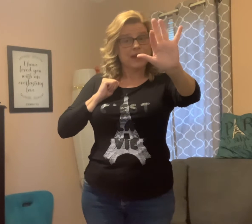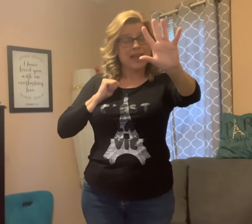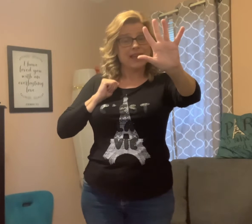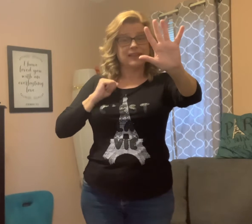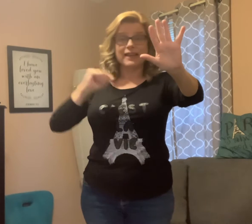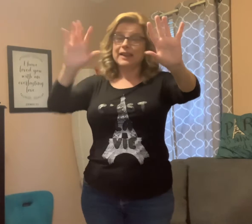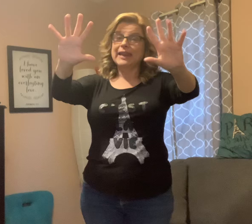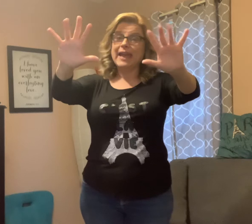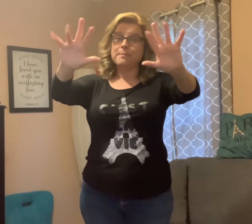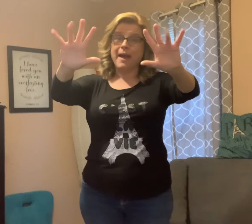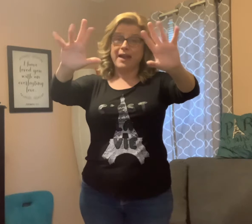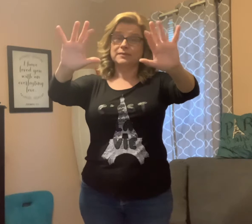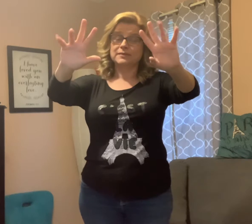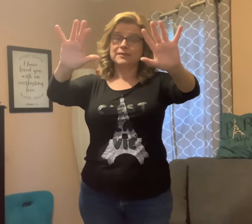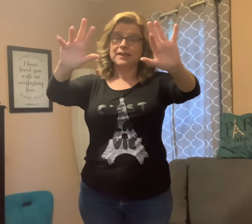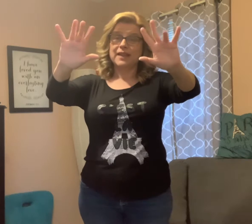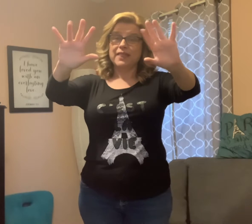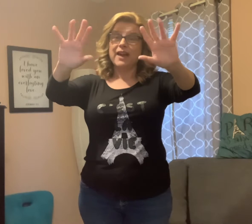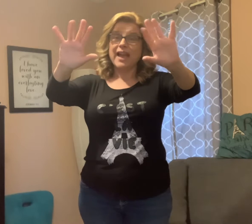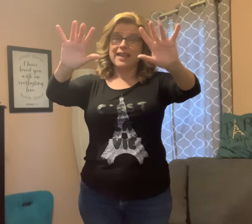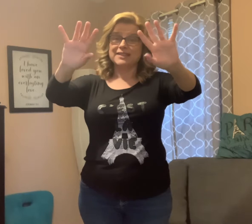hand. Les mains. The hands.